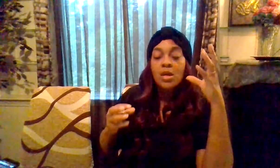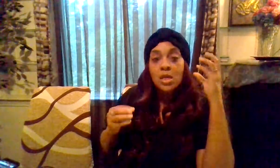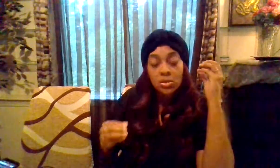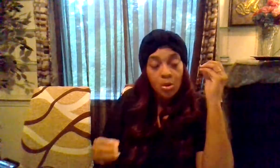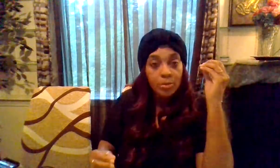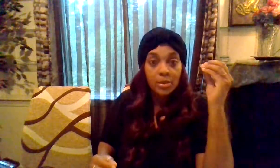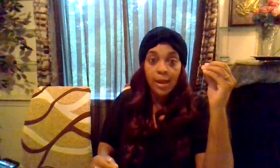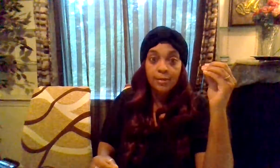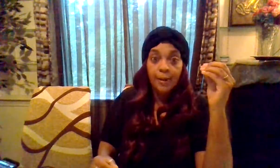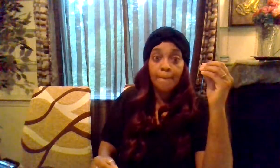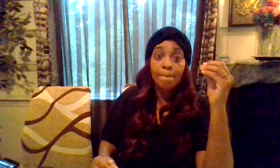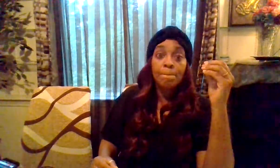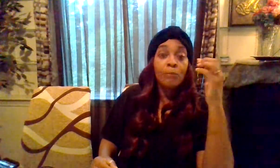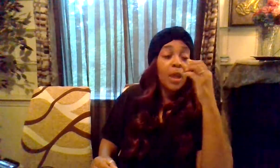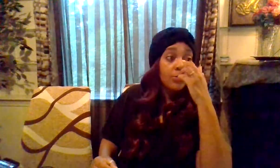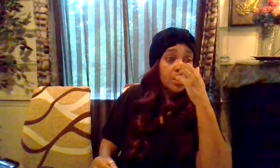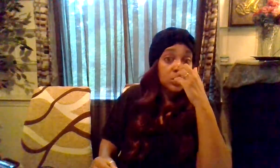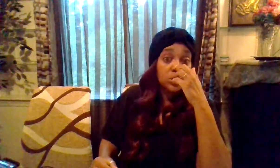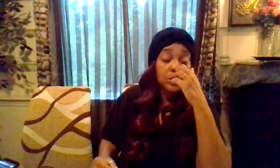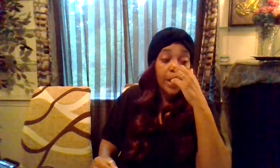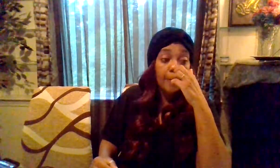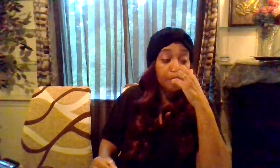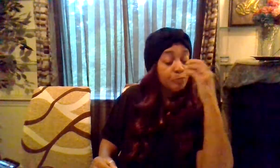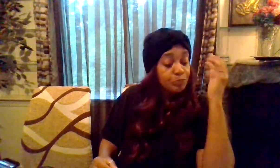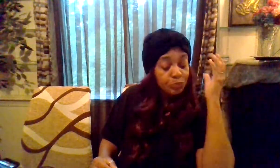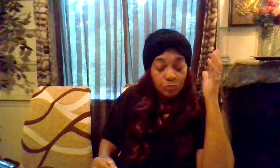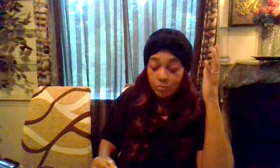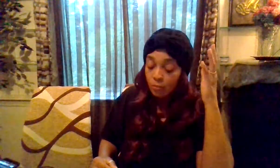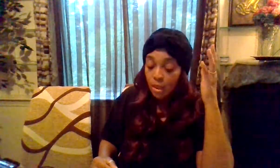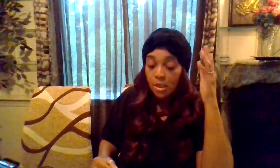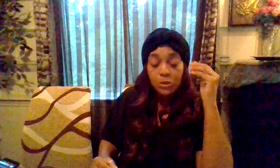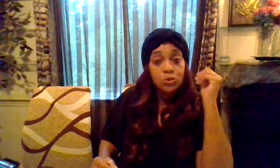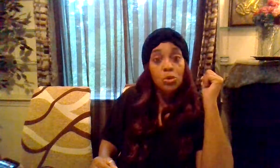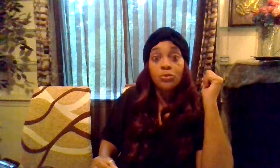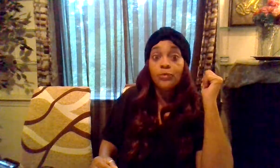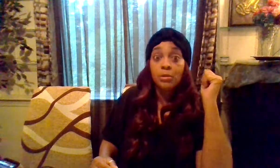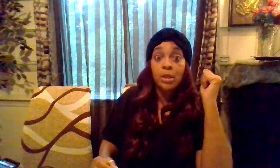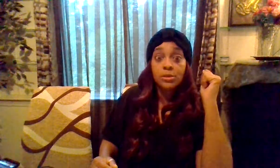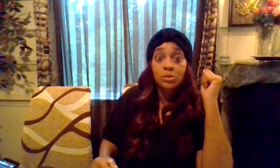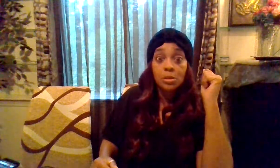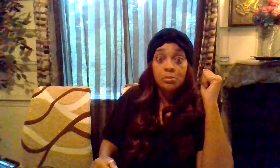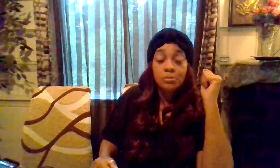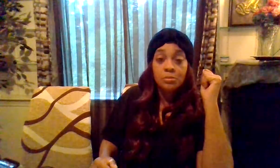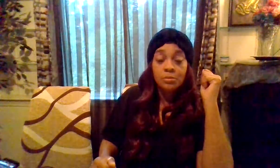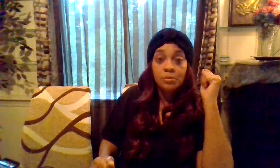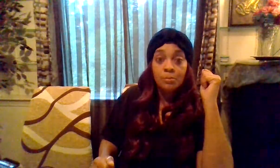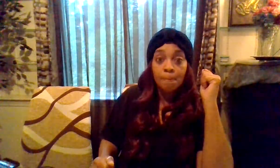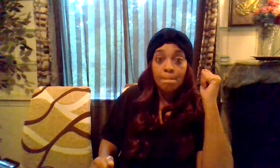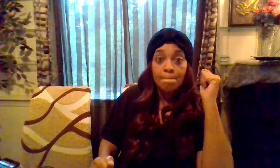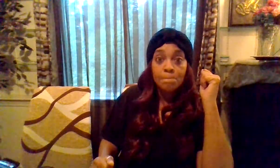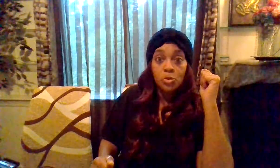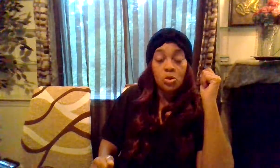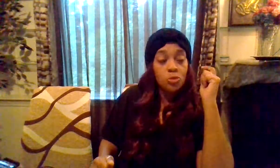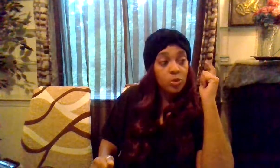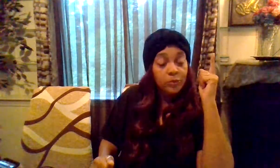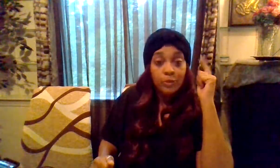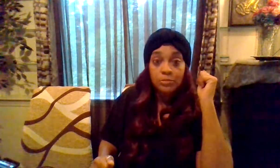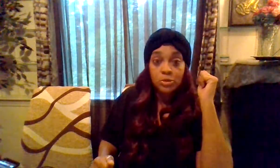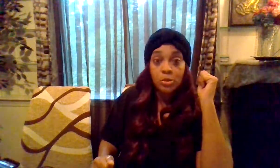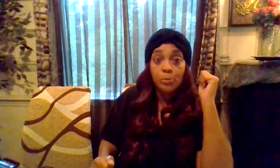it's going to be like that and then it's just like makes you know you flip that script you know you really flip the script